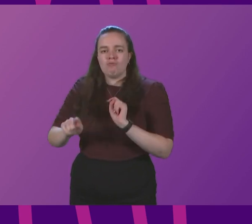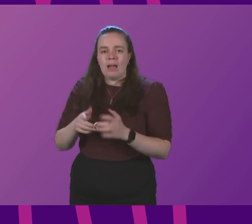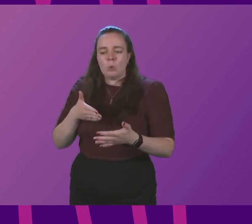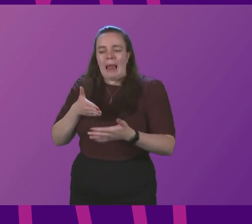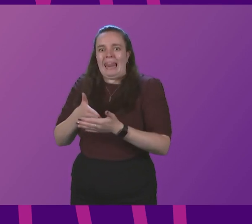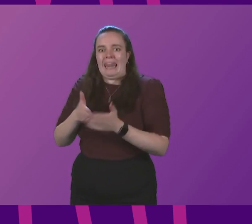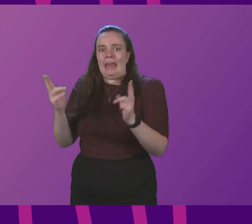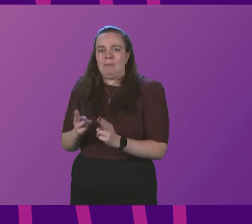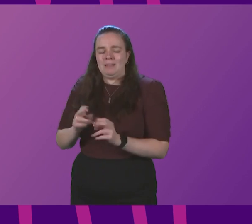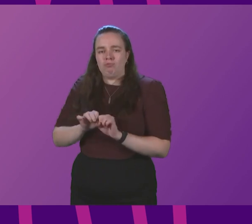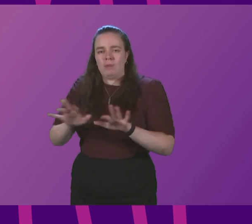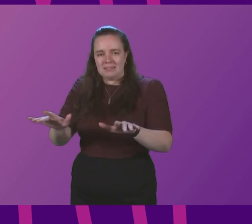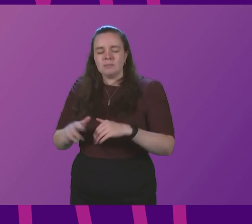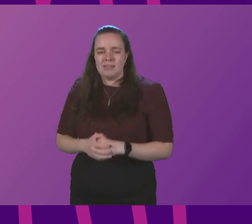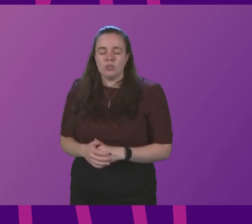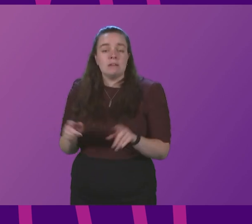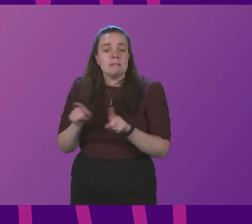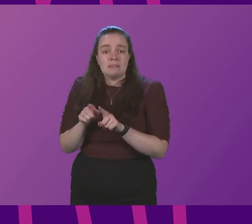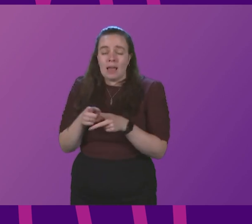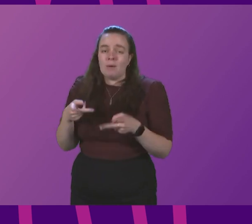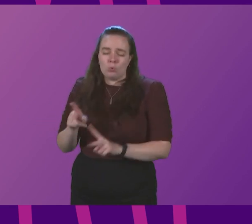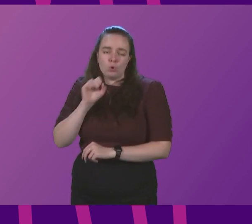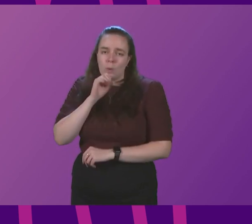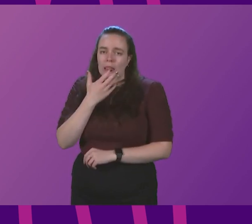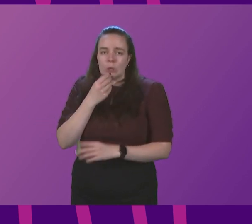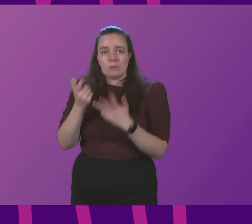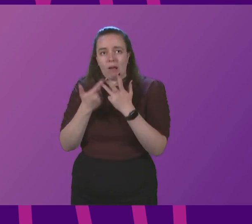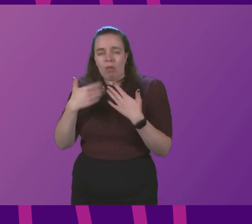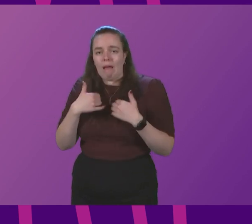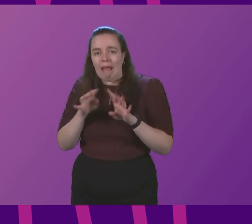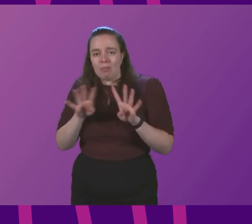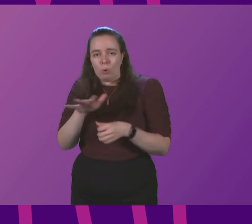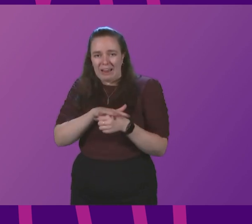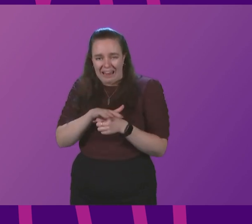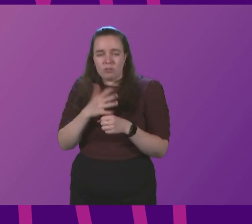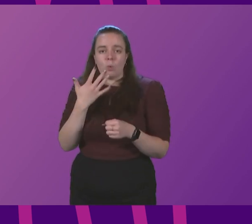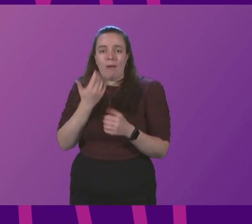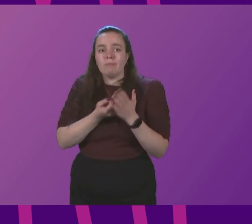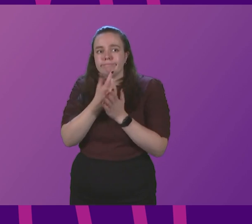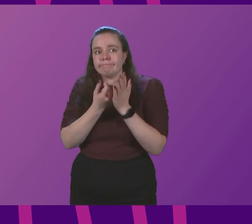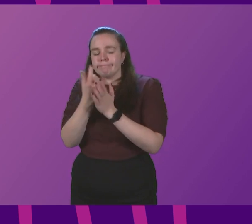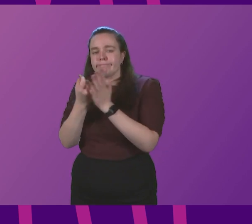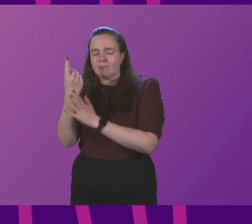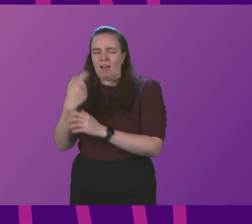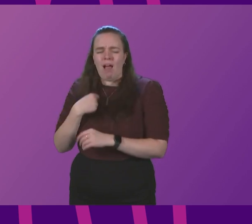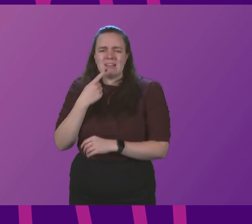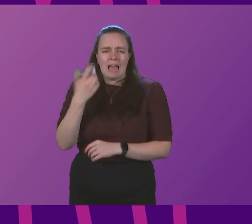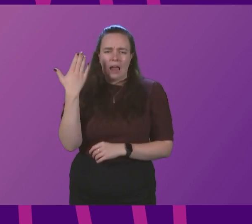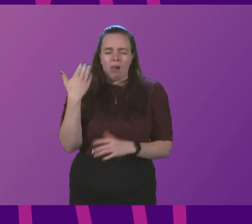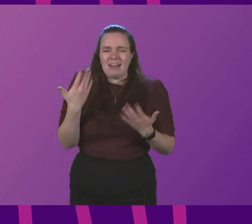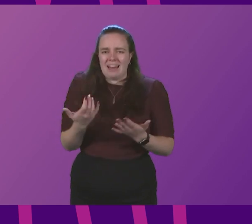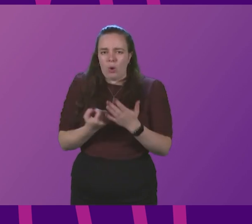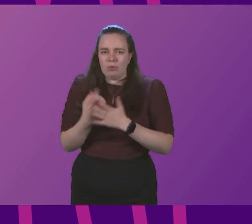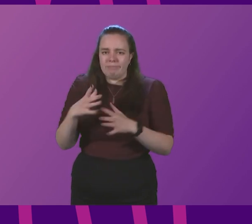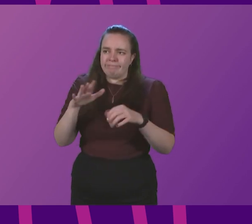transmission. The same approaches will be used in other health board areas where we are seeing cases. I said earlier we now have